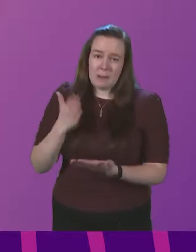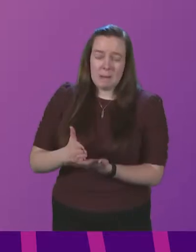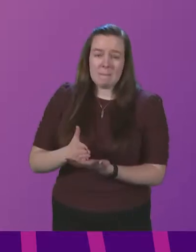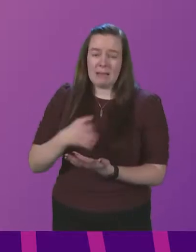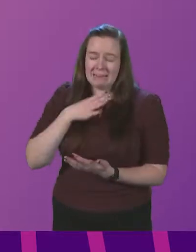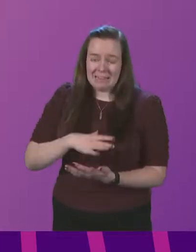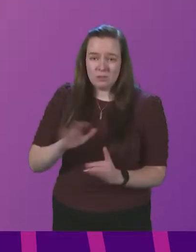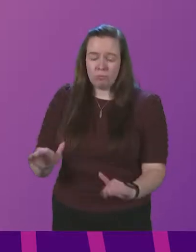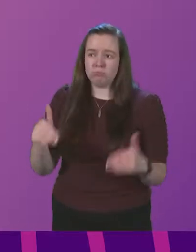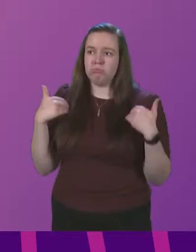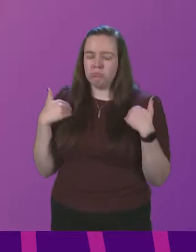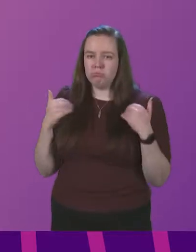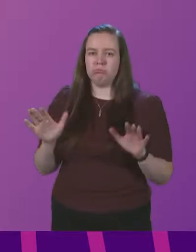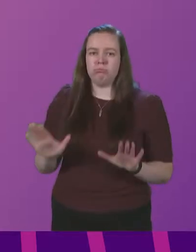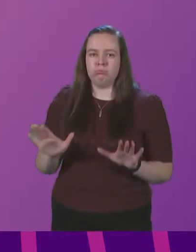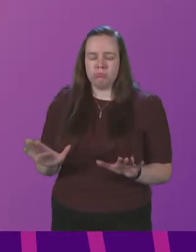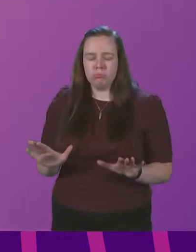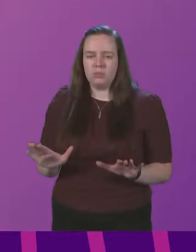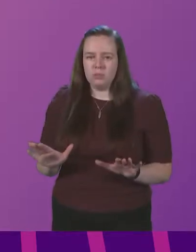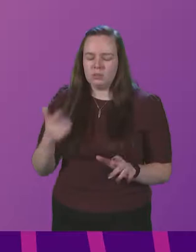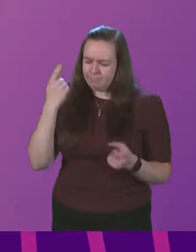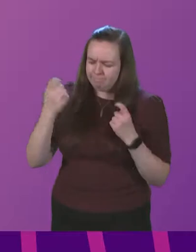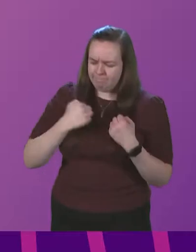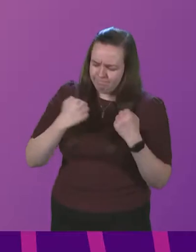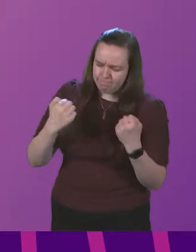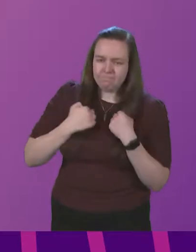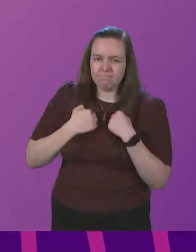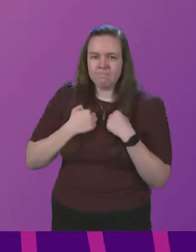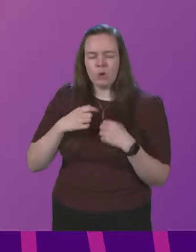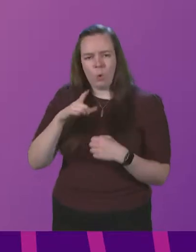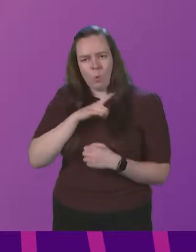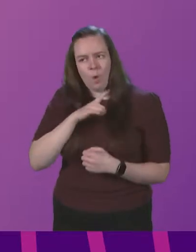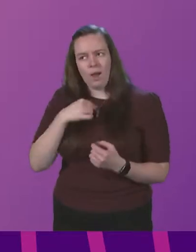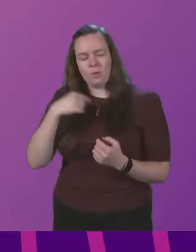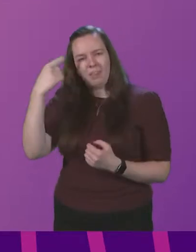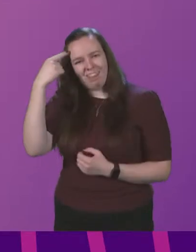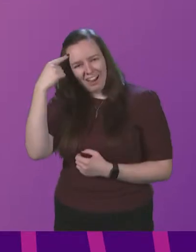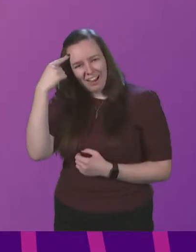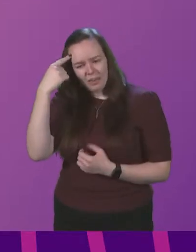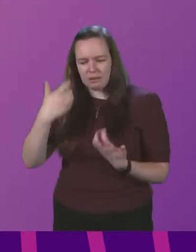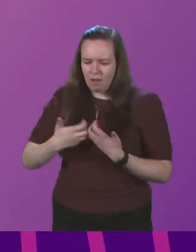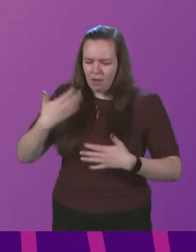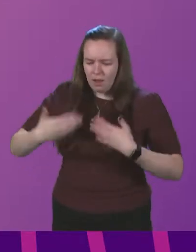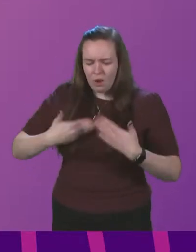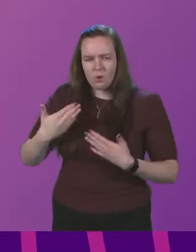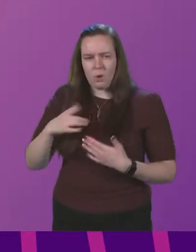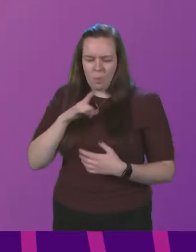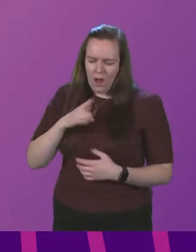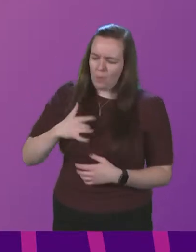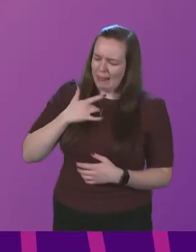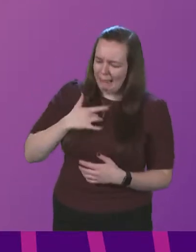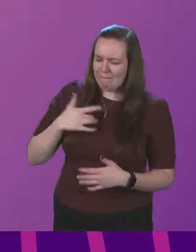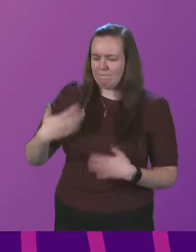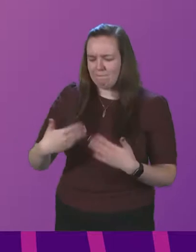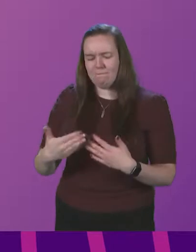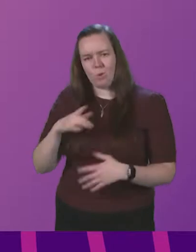back off a little and confront ourselves and why we think the way we do and live the way